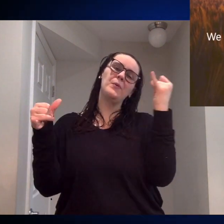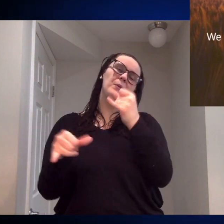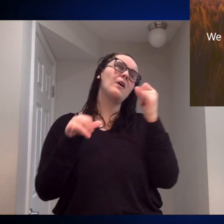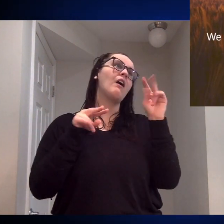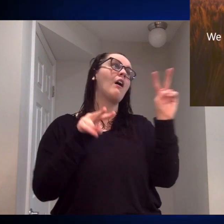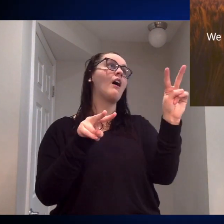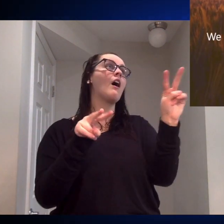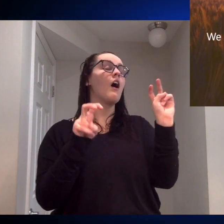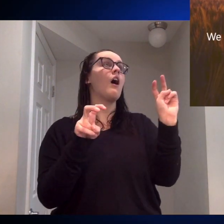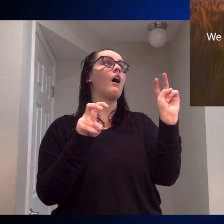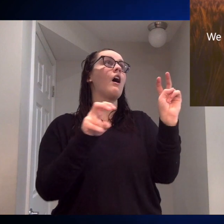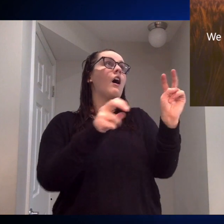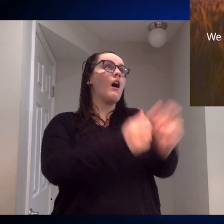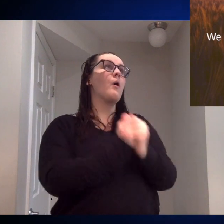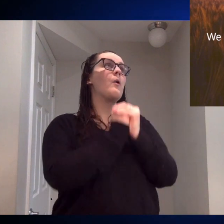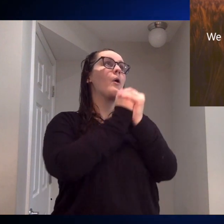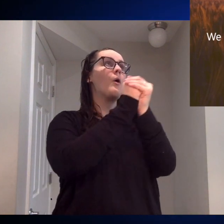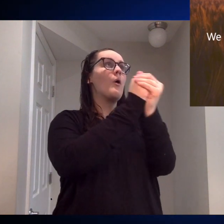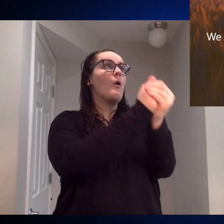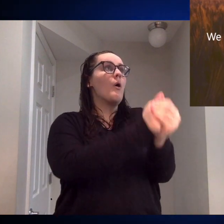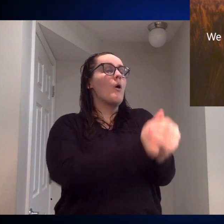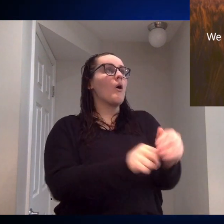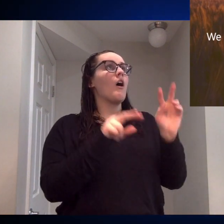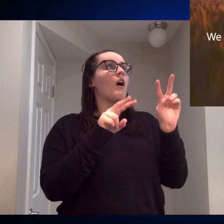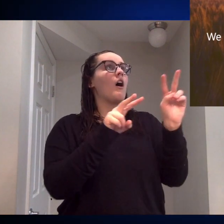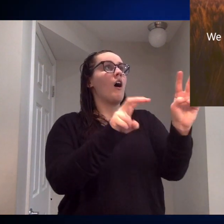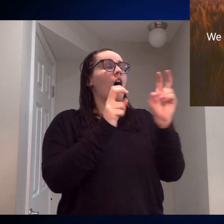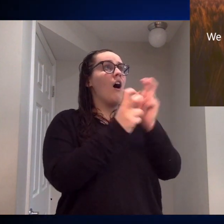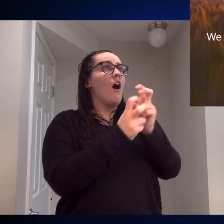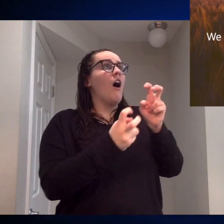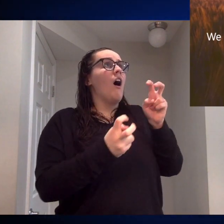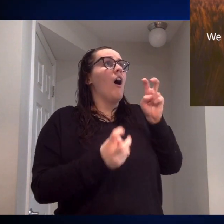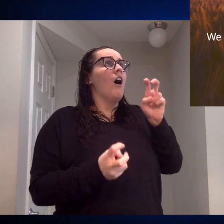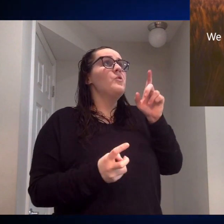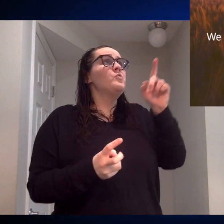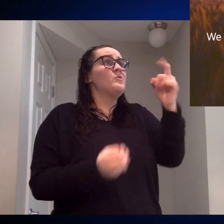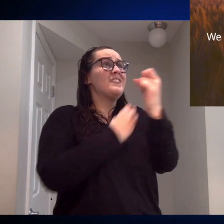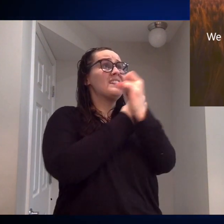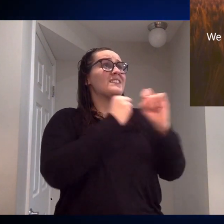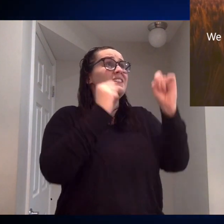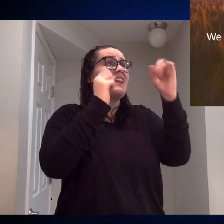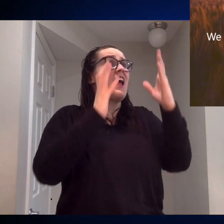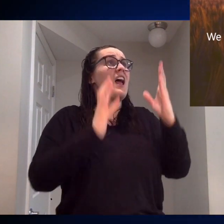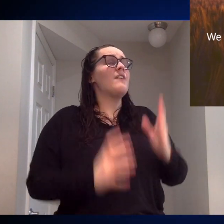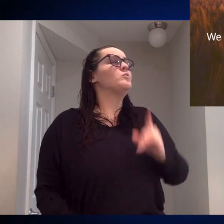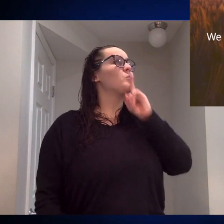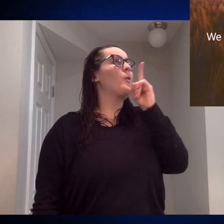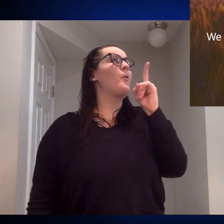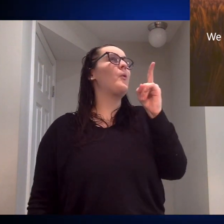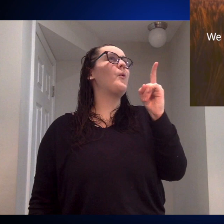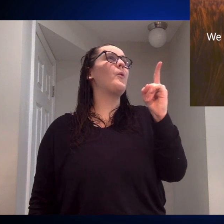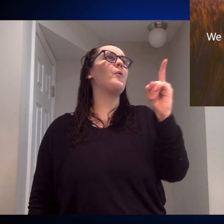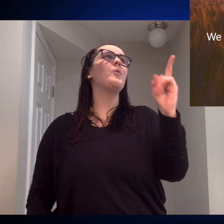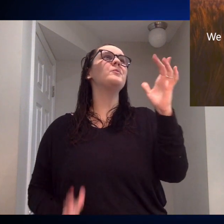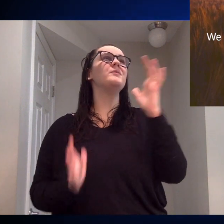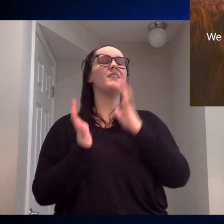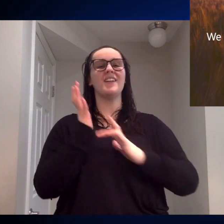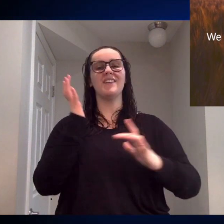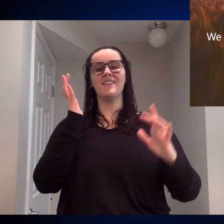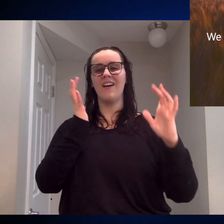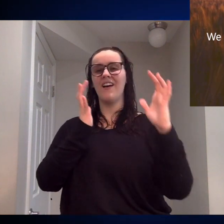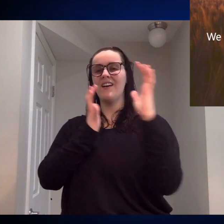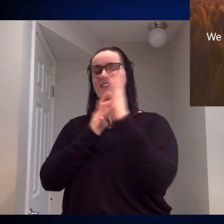adore you, behold you, our Savior ever true. Oh,